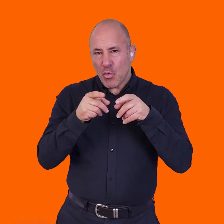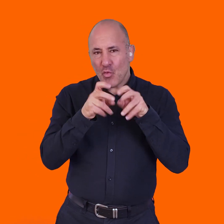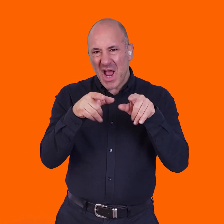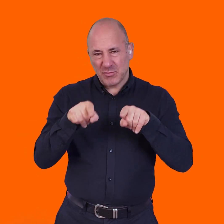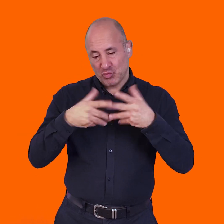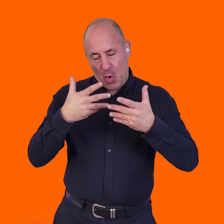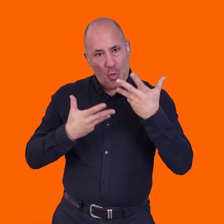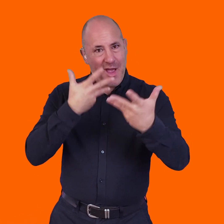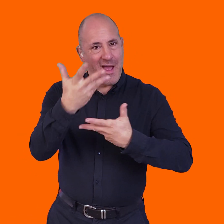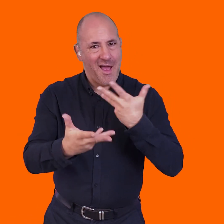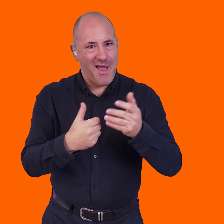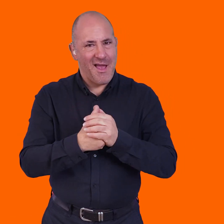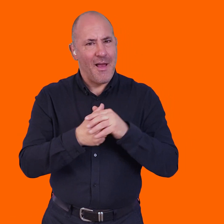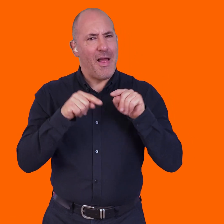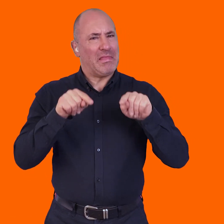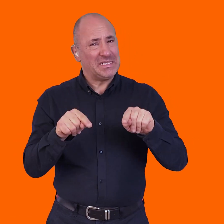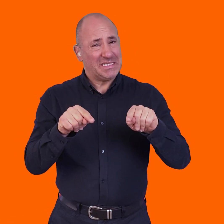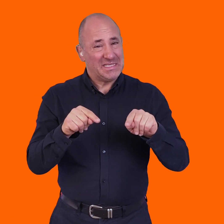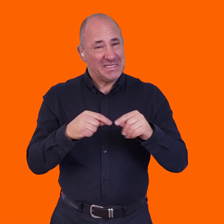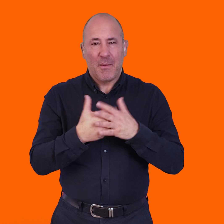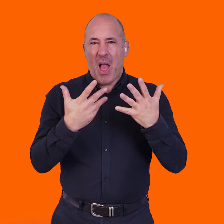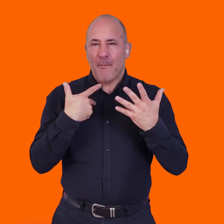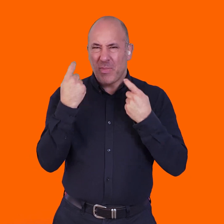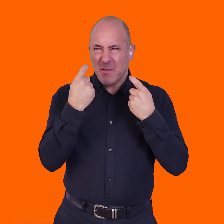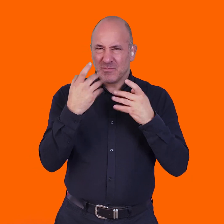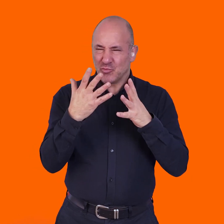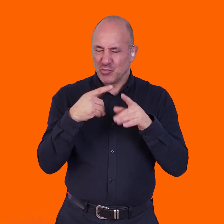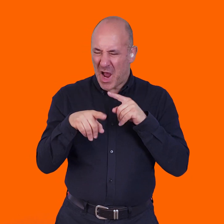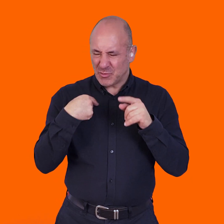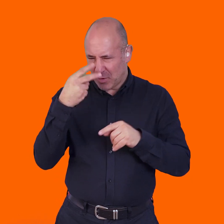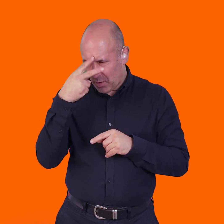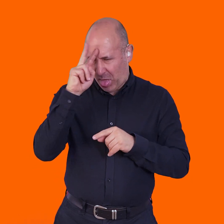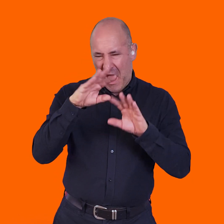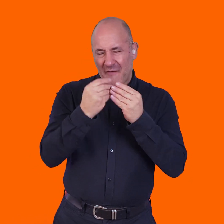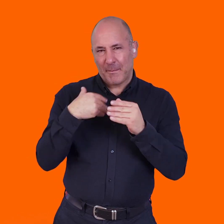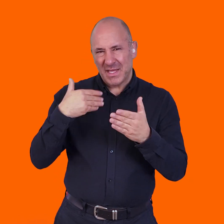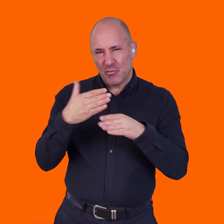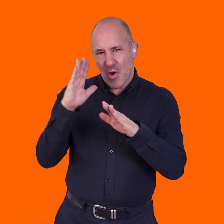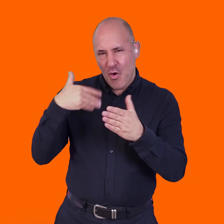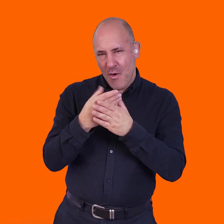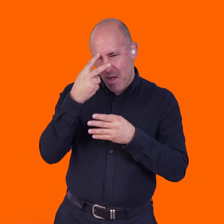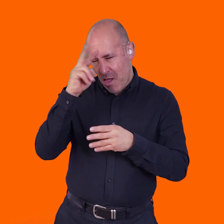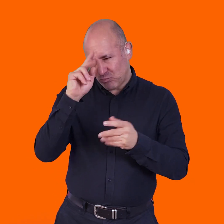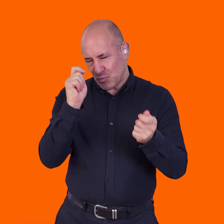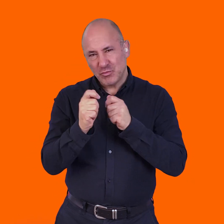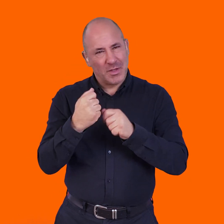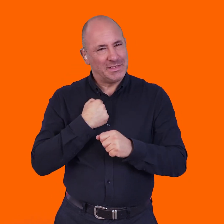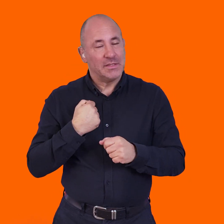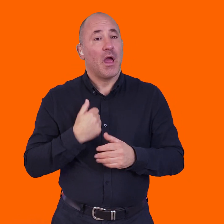that's very much what I do. Even though I'm thinking, you know, I'm rethinking everything, that's very much what I do. That's